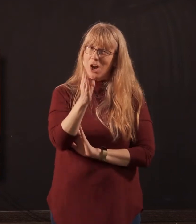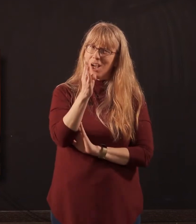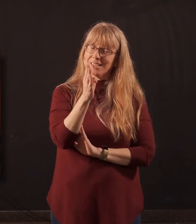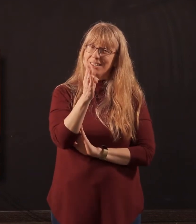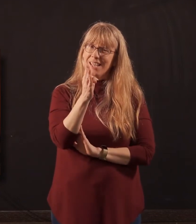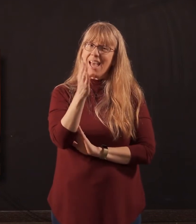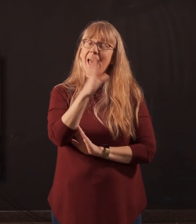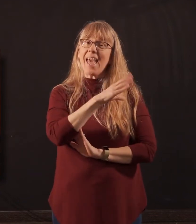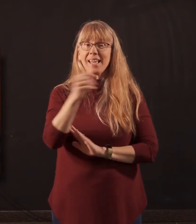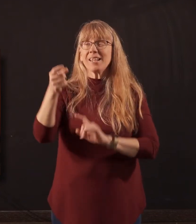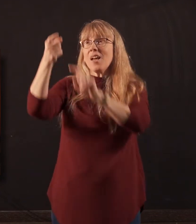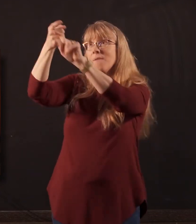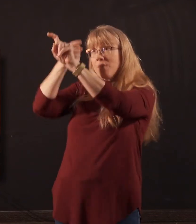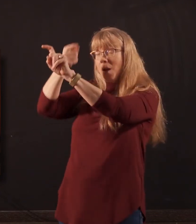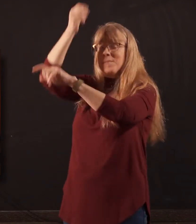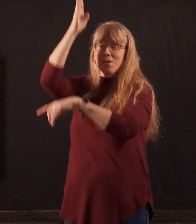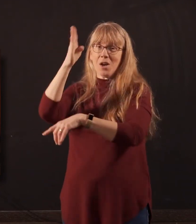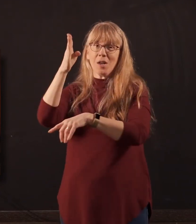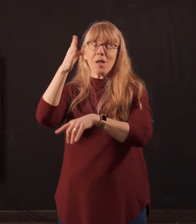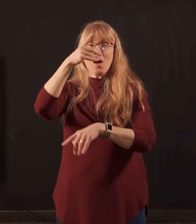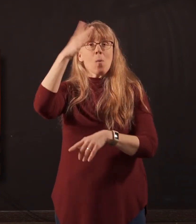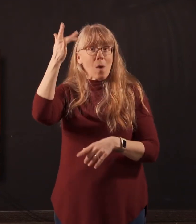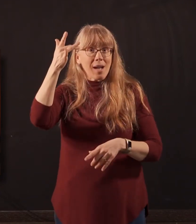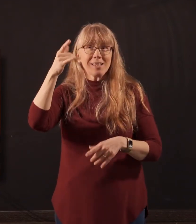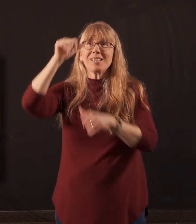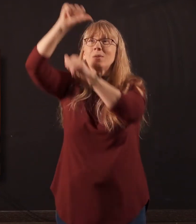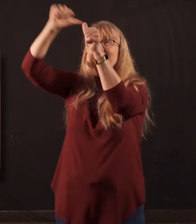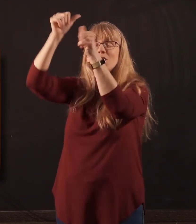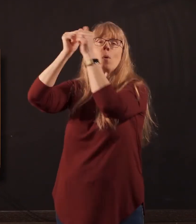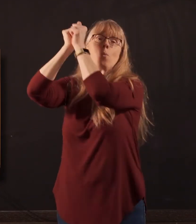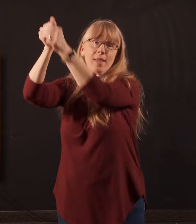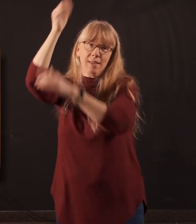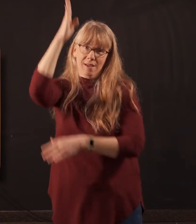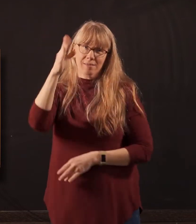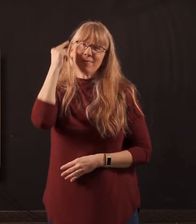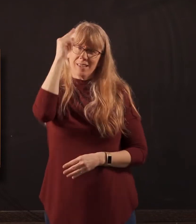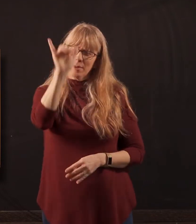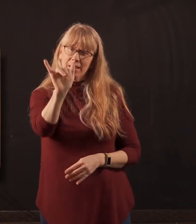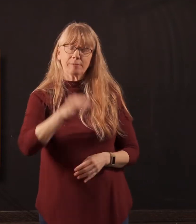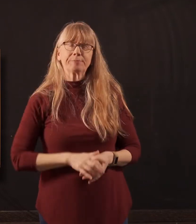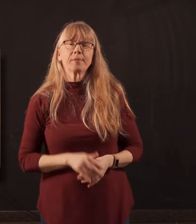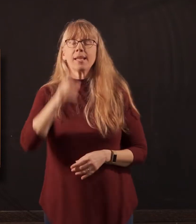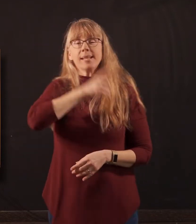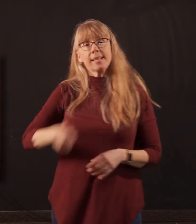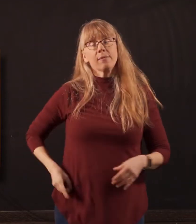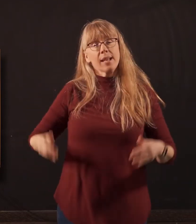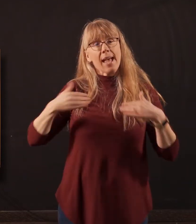from God because of his personal relationship with God. Think about that with me for just a moment. David is able to have confidence